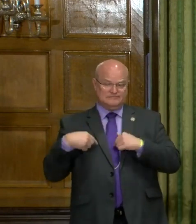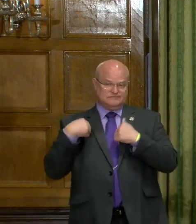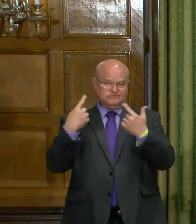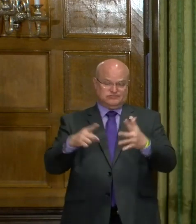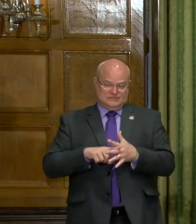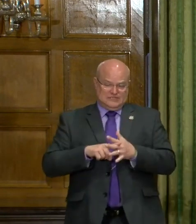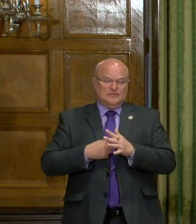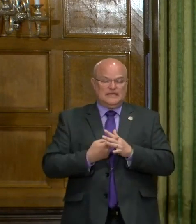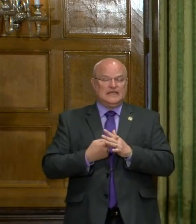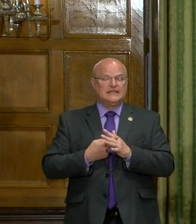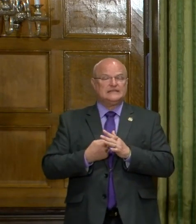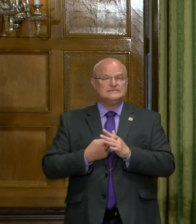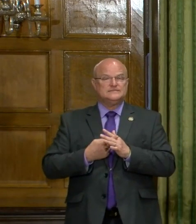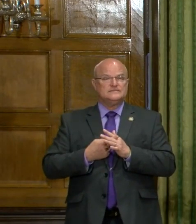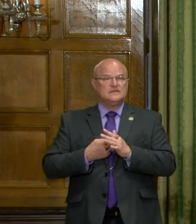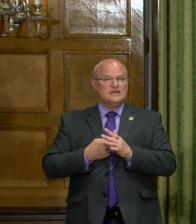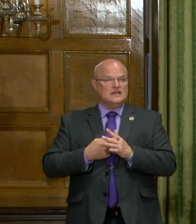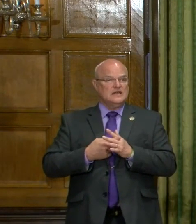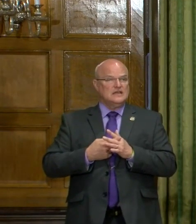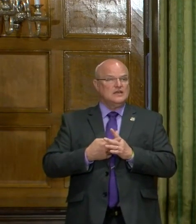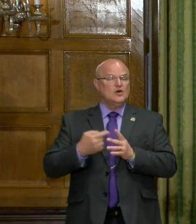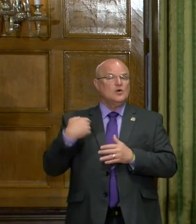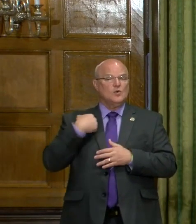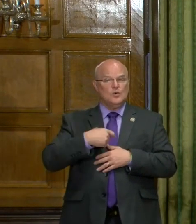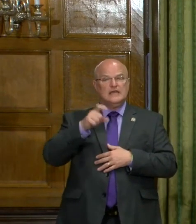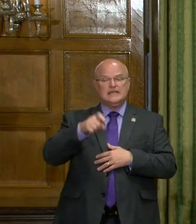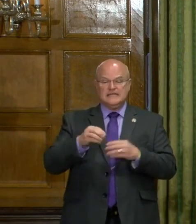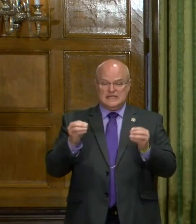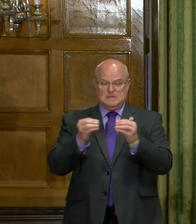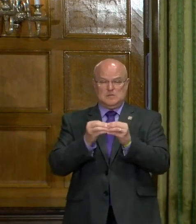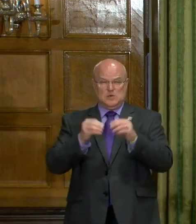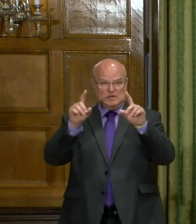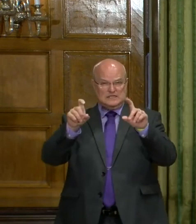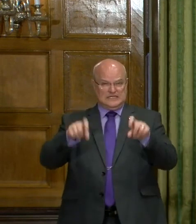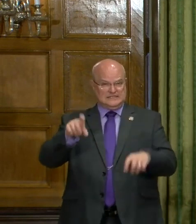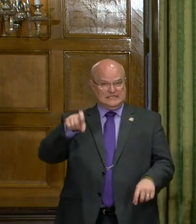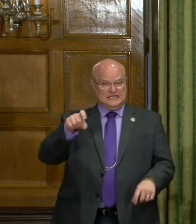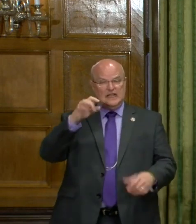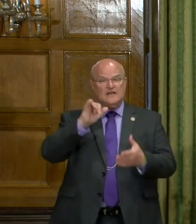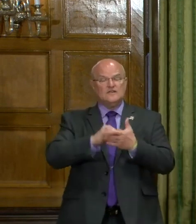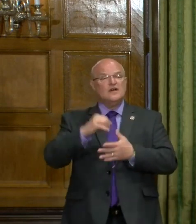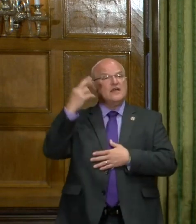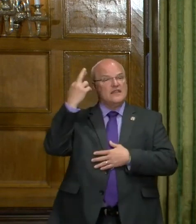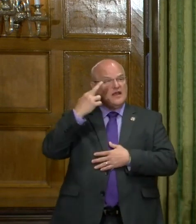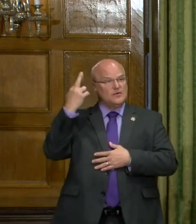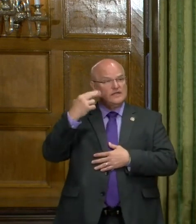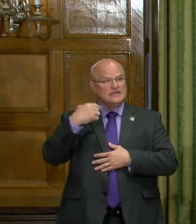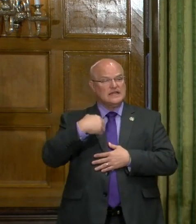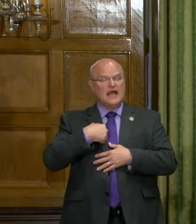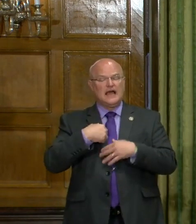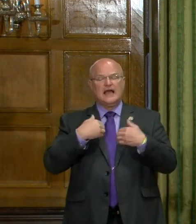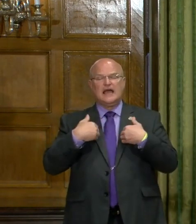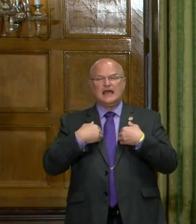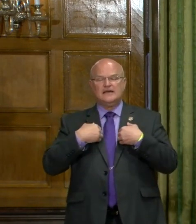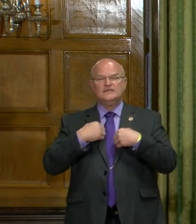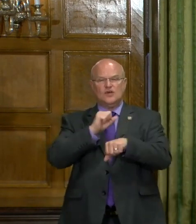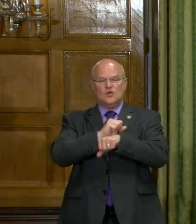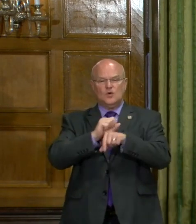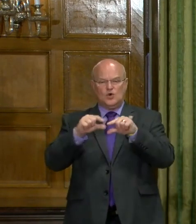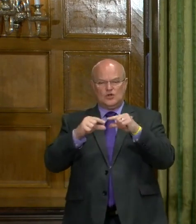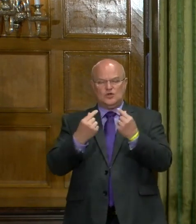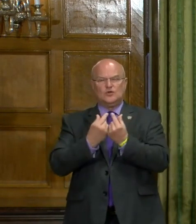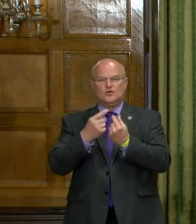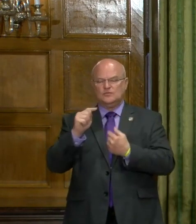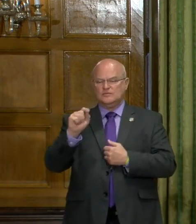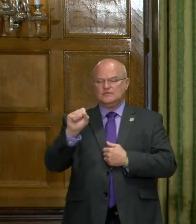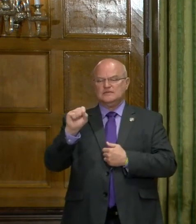from day one, acknowledging that we need to do more testing. And for that reason, I've convened this working group